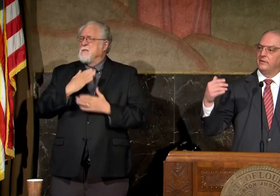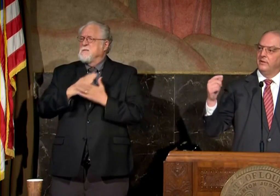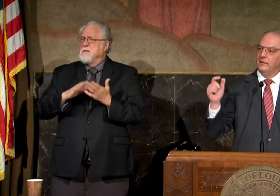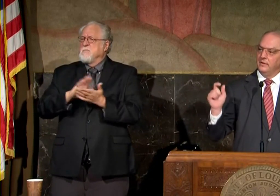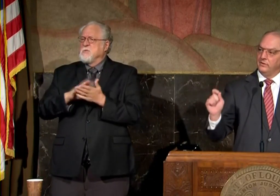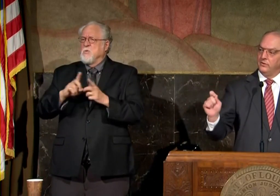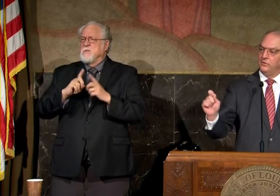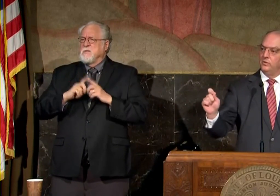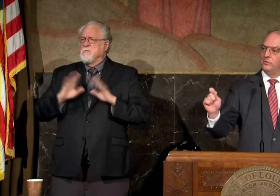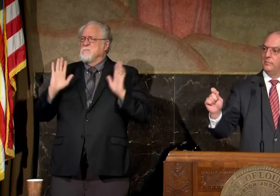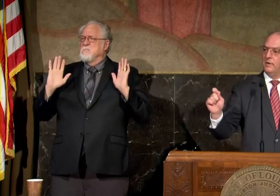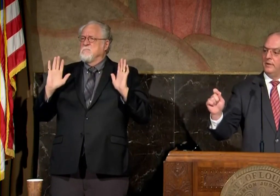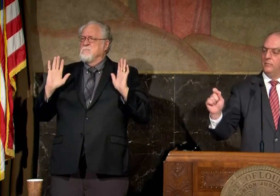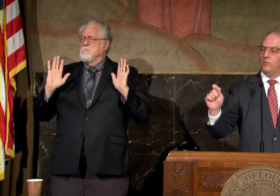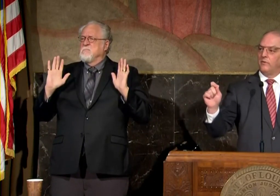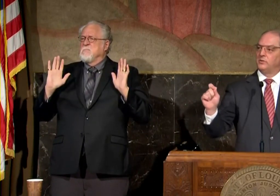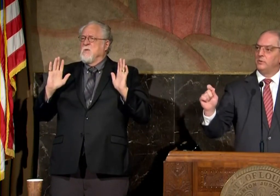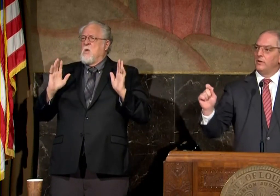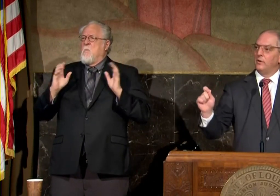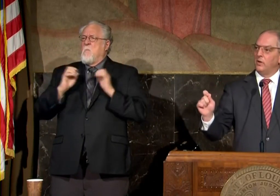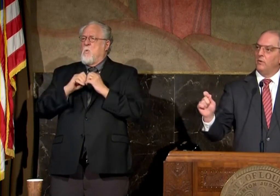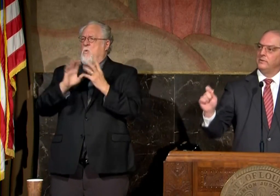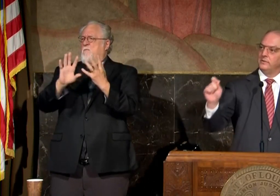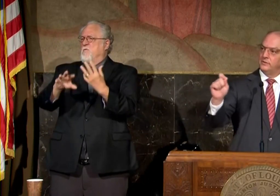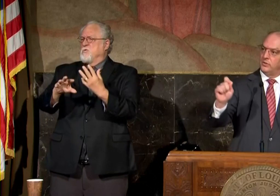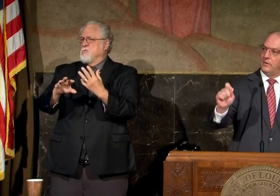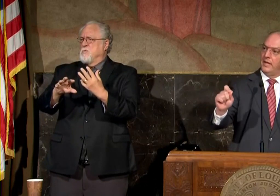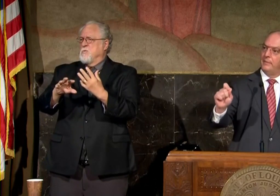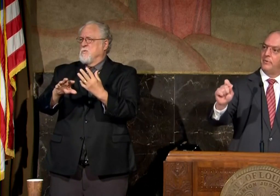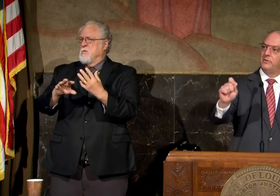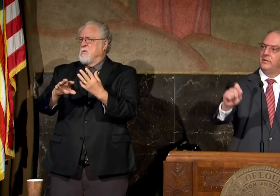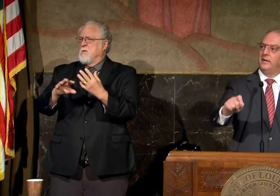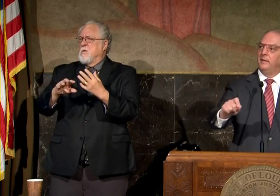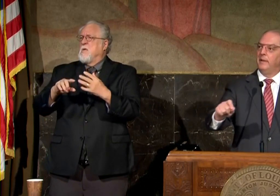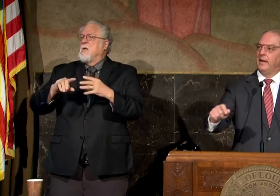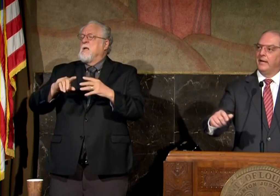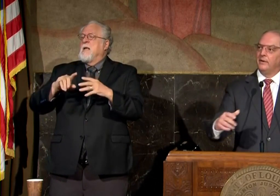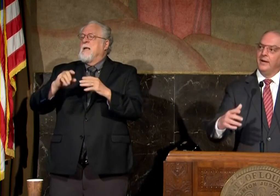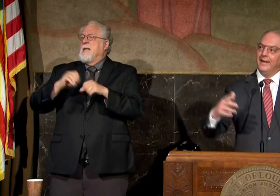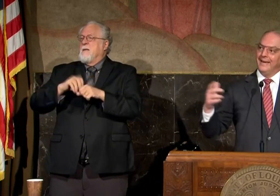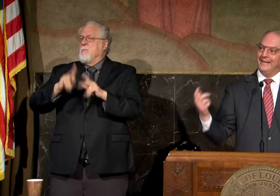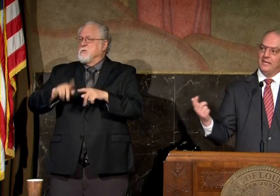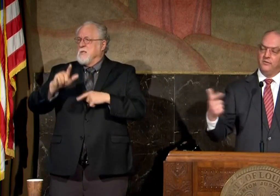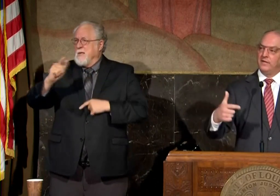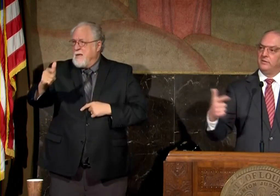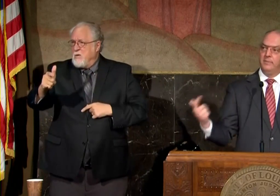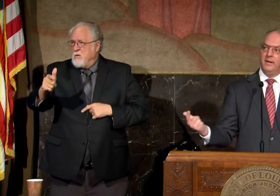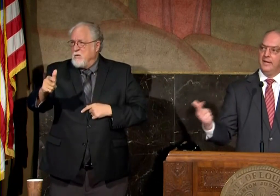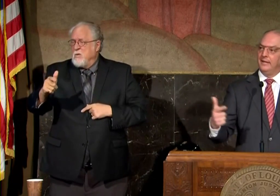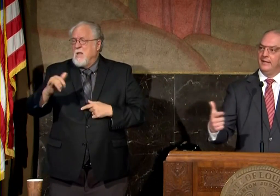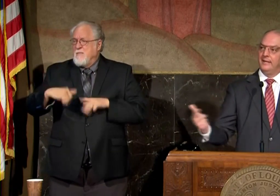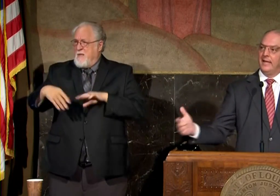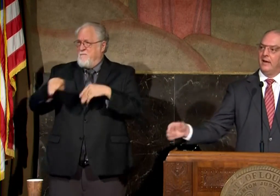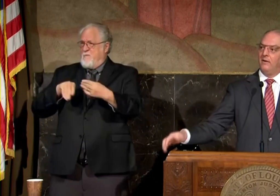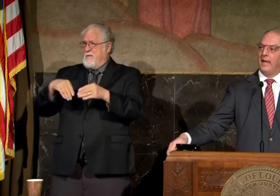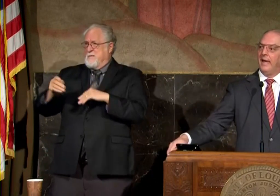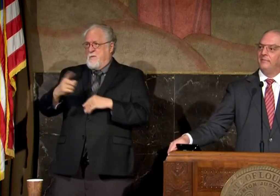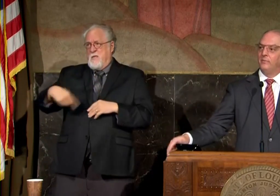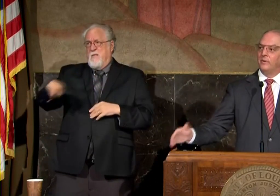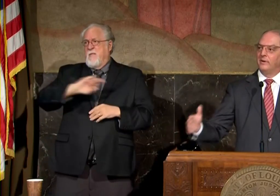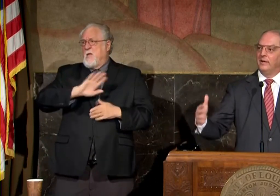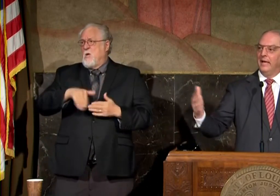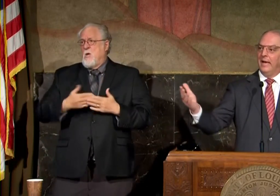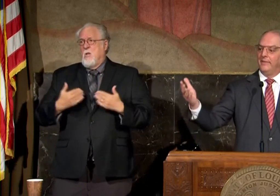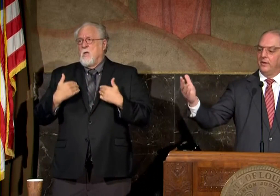elect to do some more virtual early on start the in person a little bit later and that's flexibility that they all